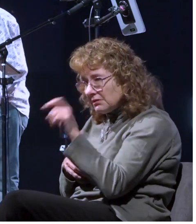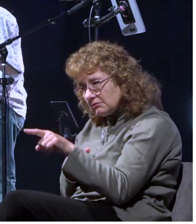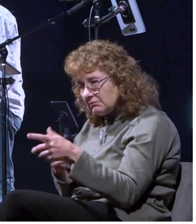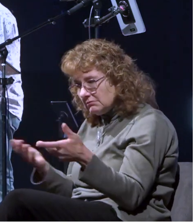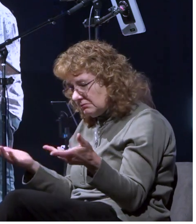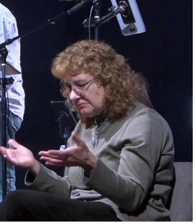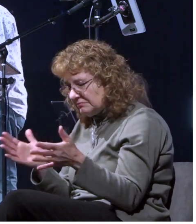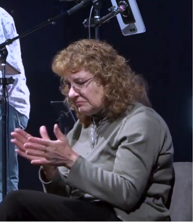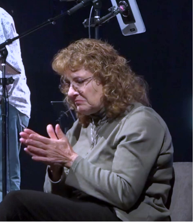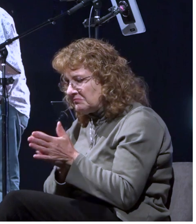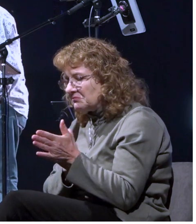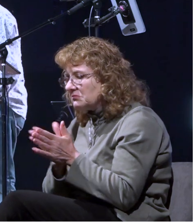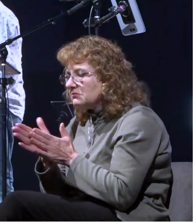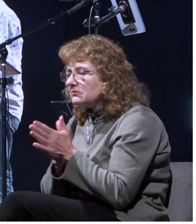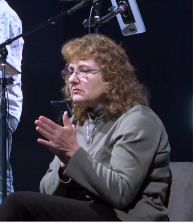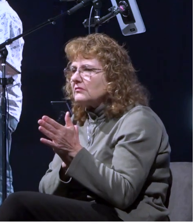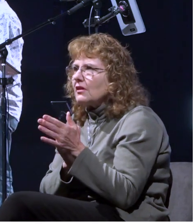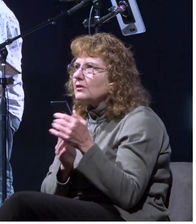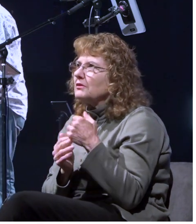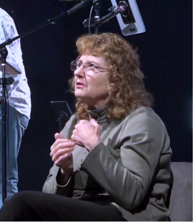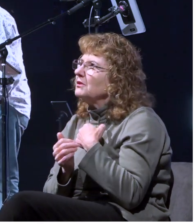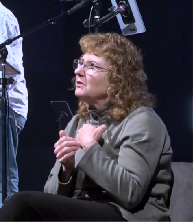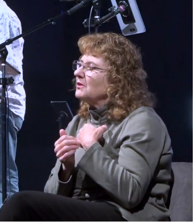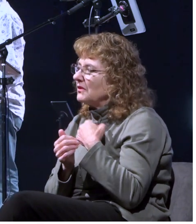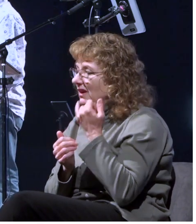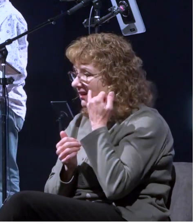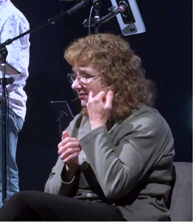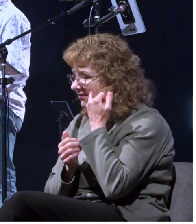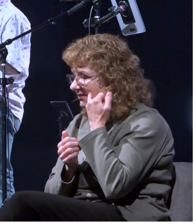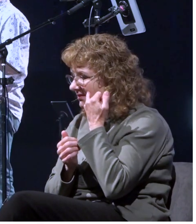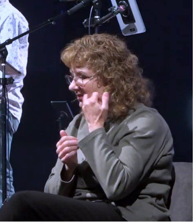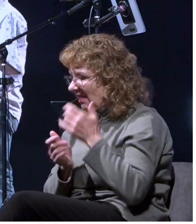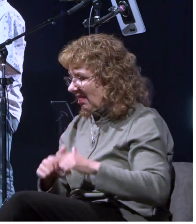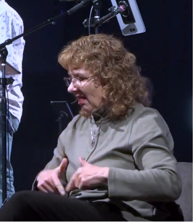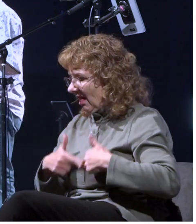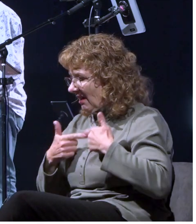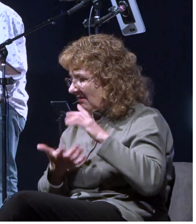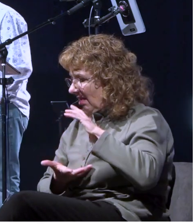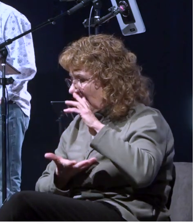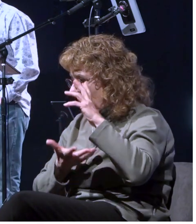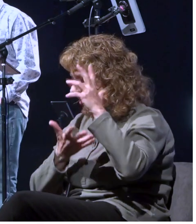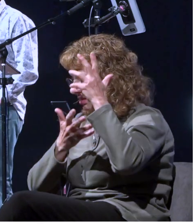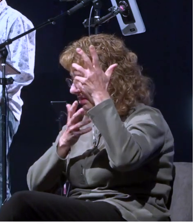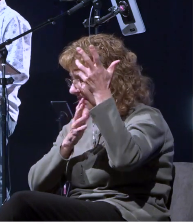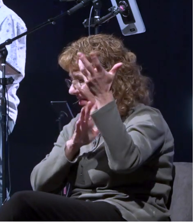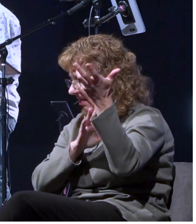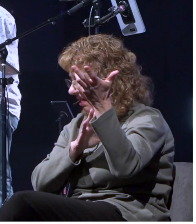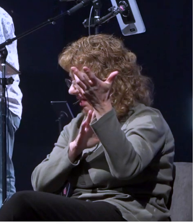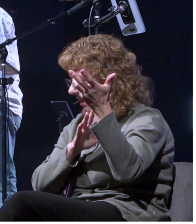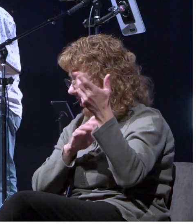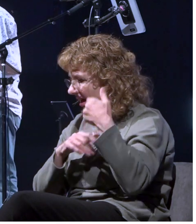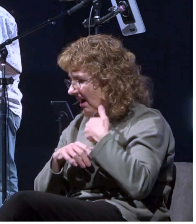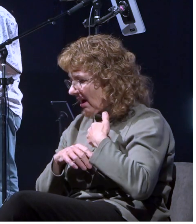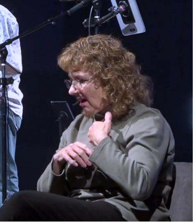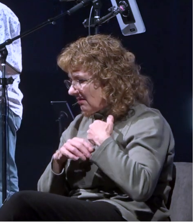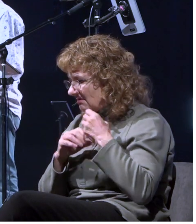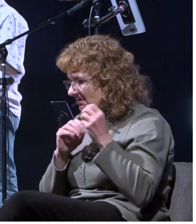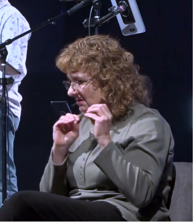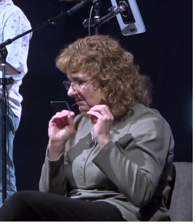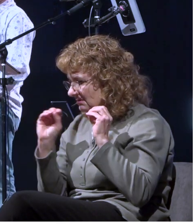what do we do when the shipwrecks of life strip away our control or maybe